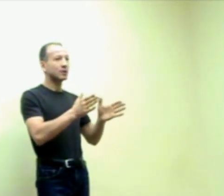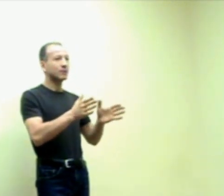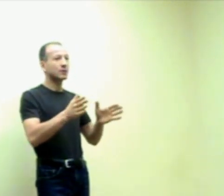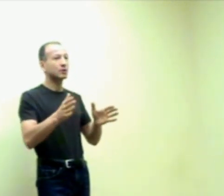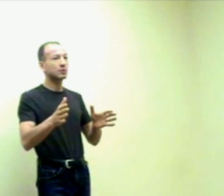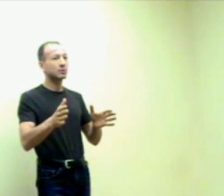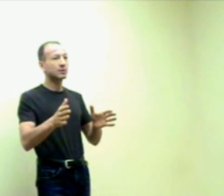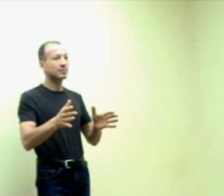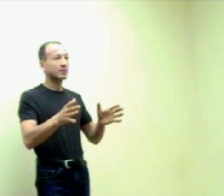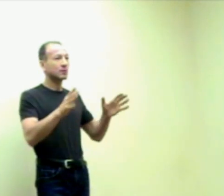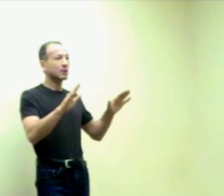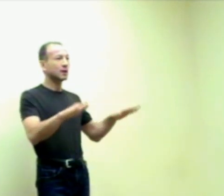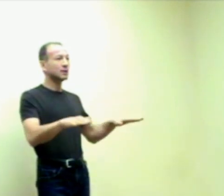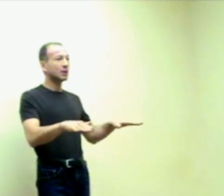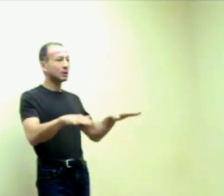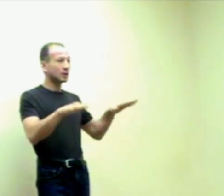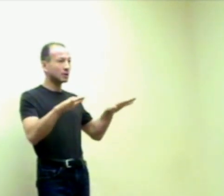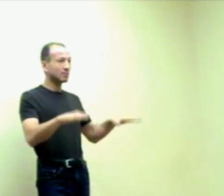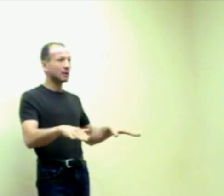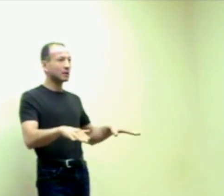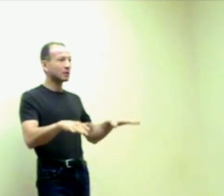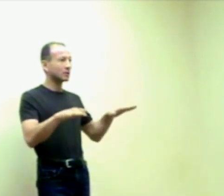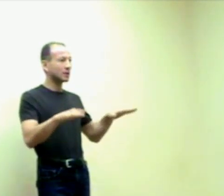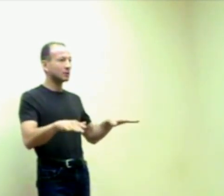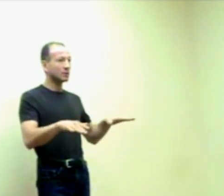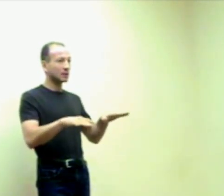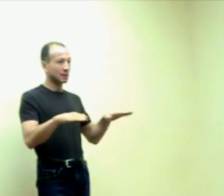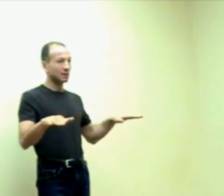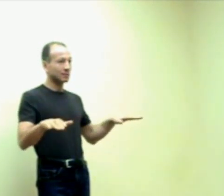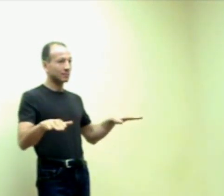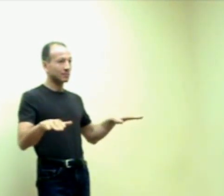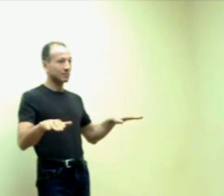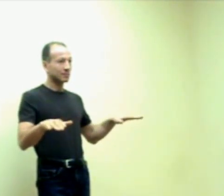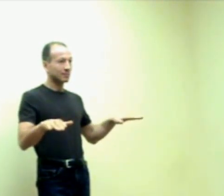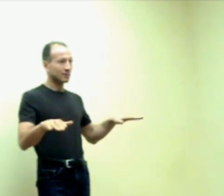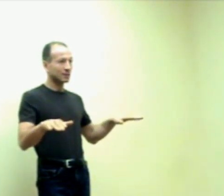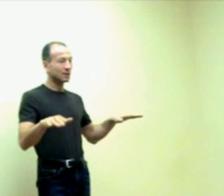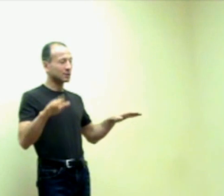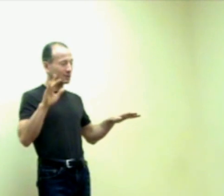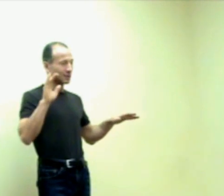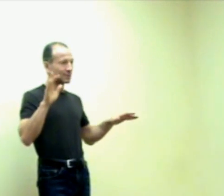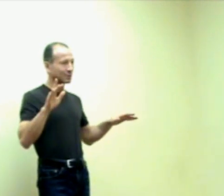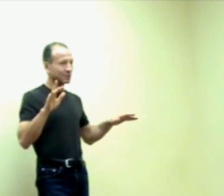yourself in his shoes. You're lying down in the bed all day, doing nothing. Okay? Just think about this.